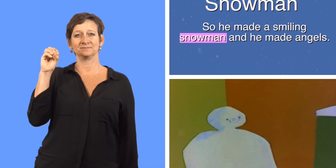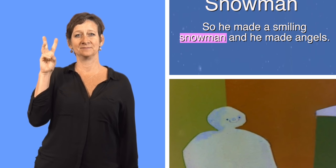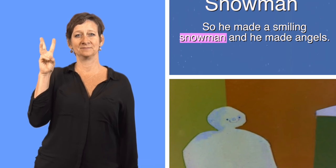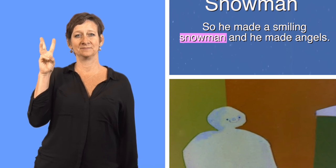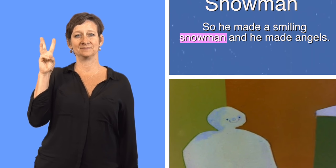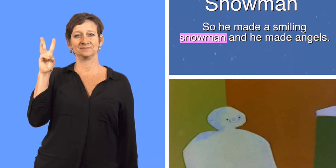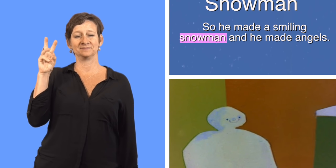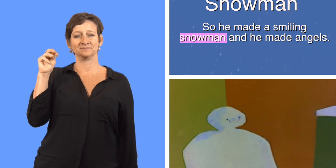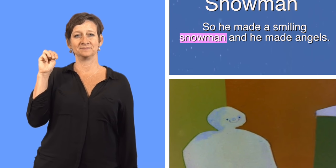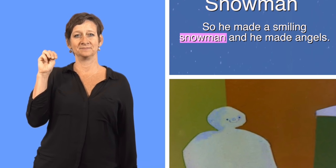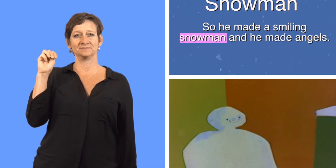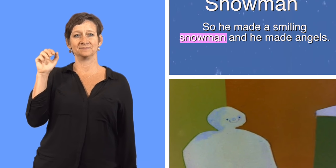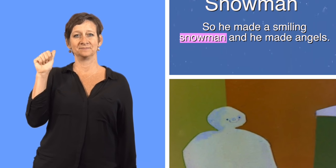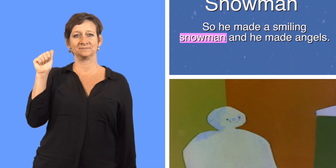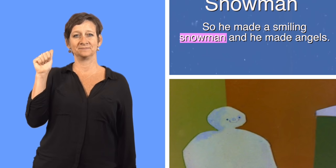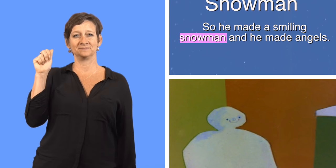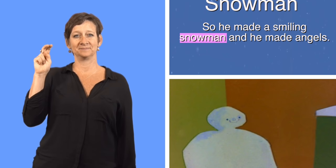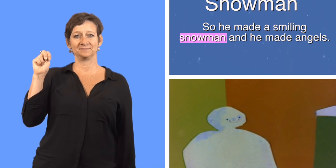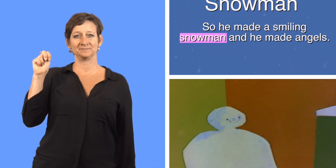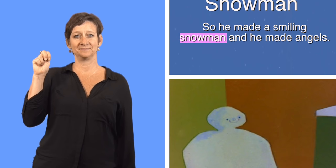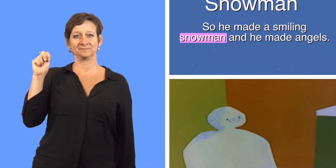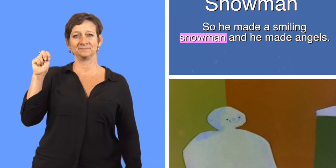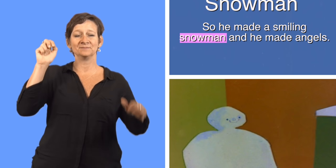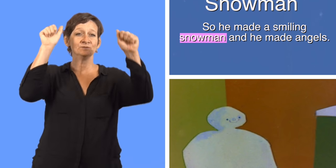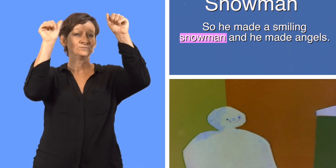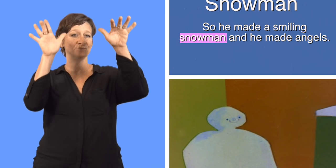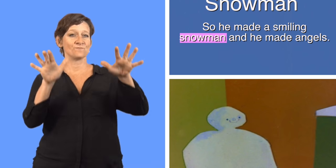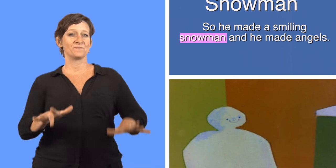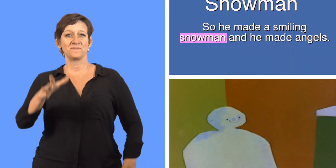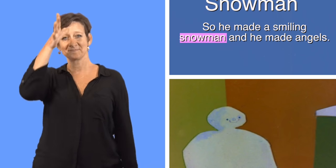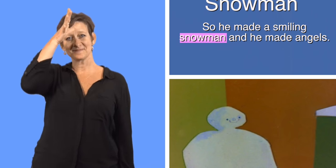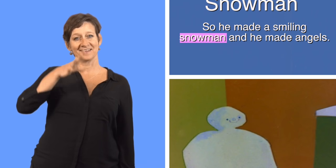snowman